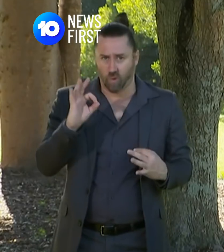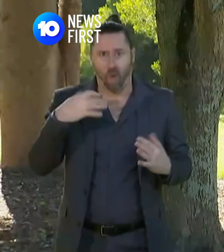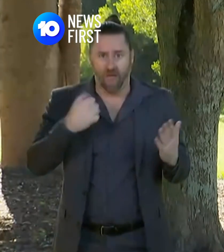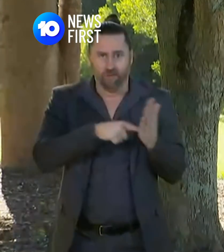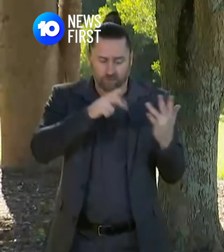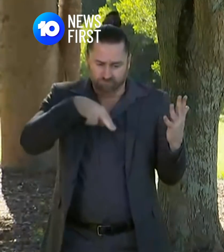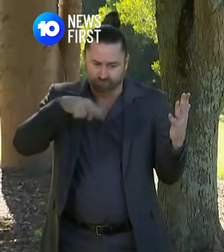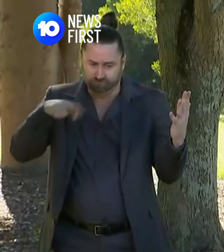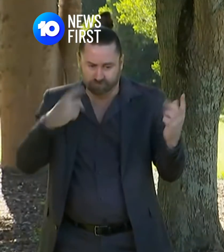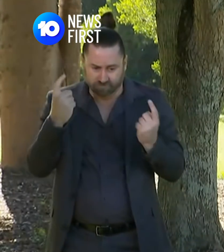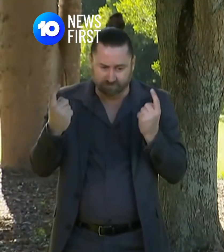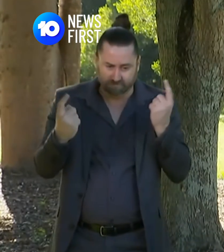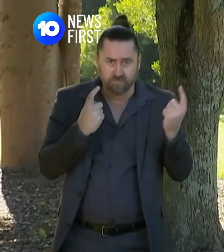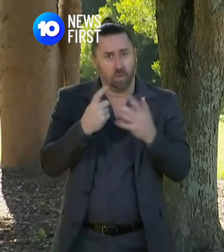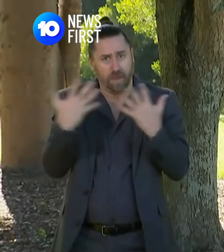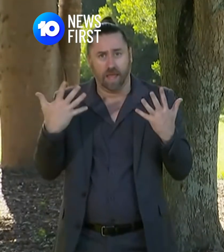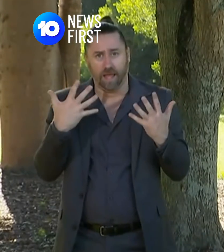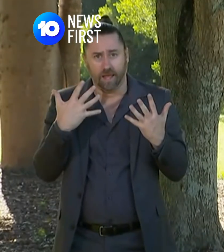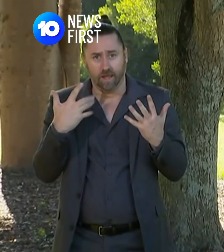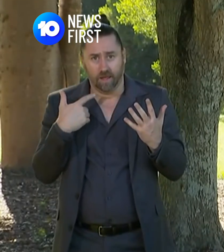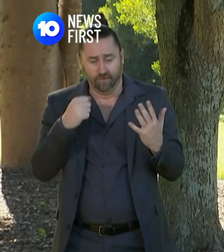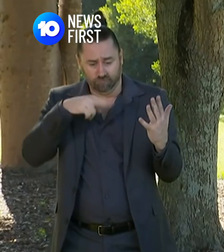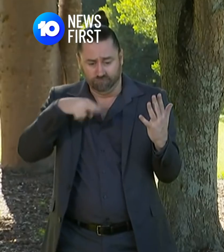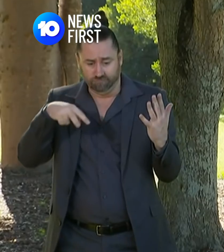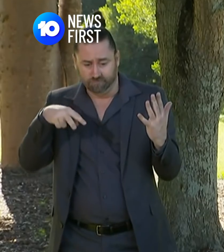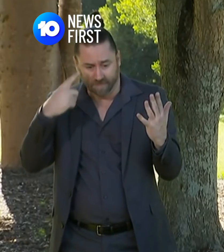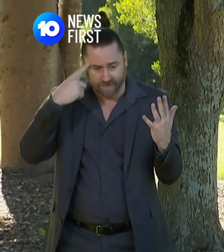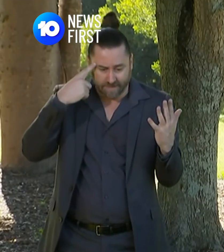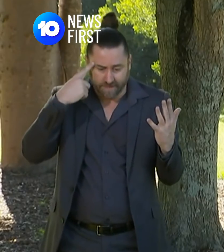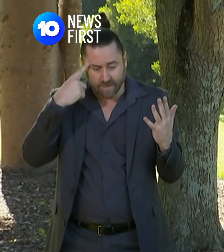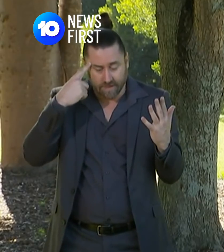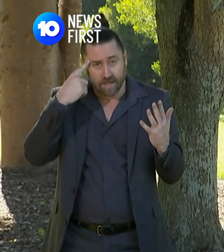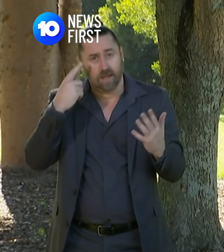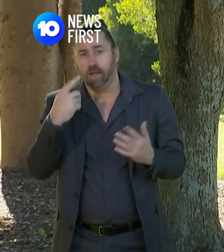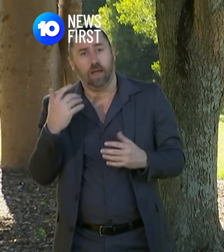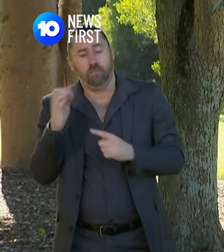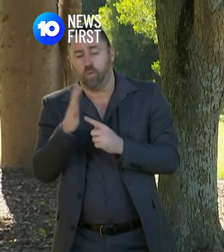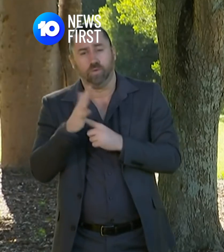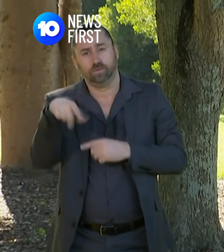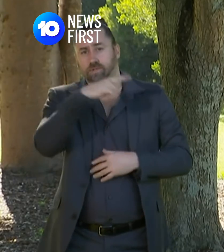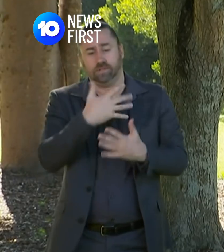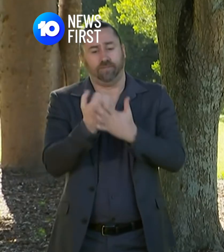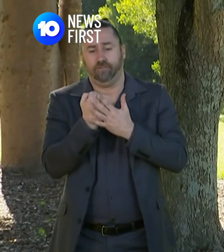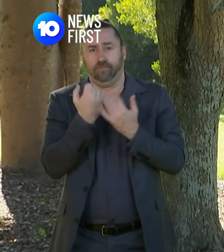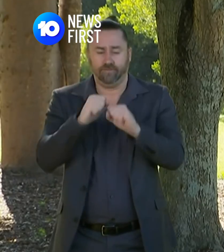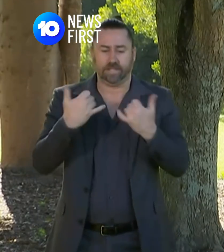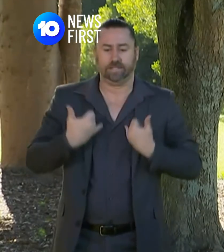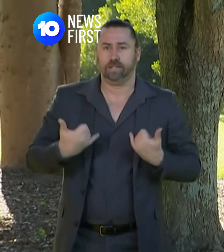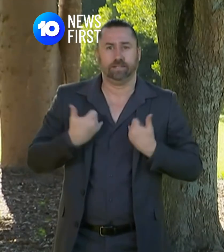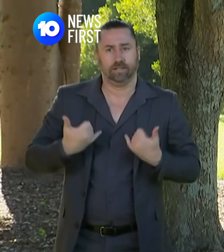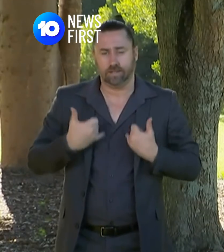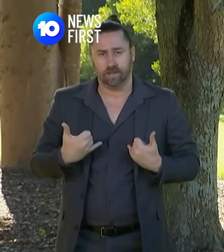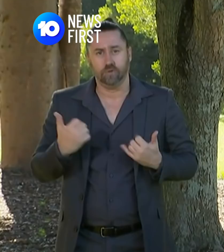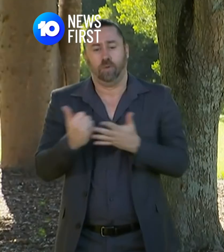difficult decisions but they are done to keep Queenslanders safe, they are done to protect everybody and to make sure that we